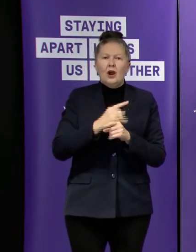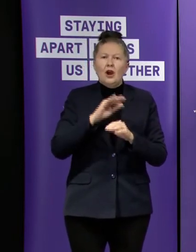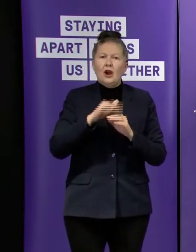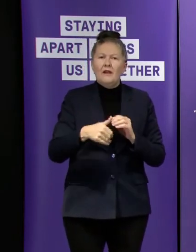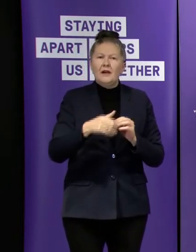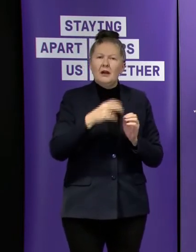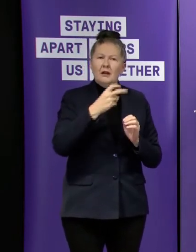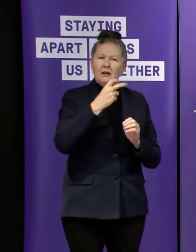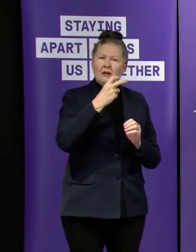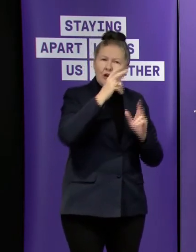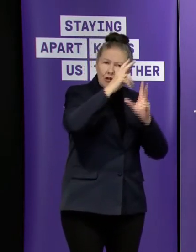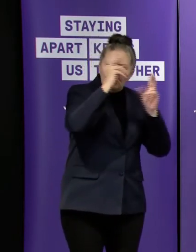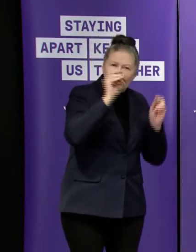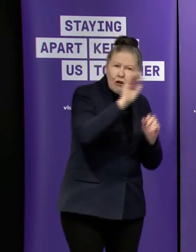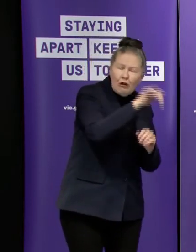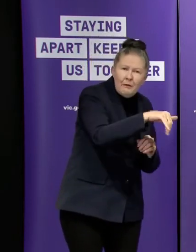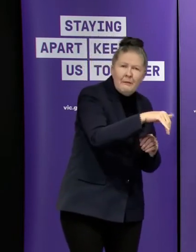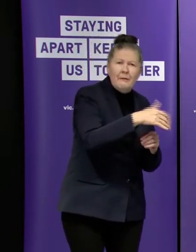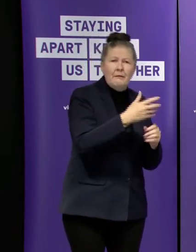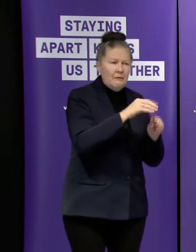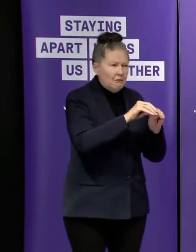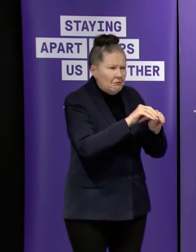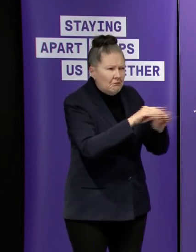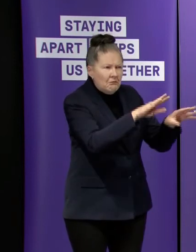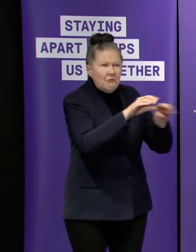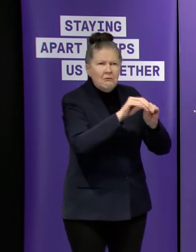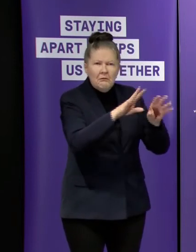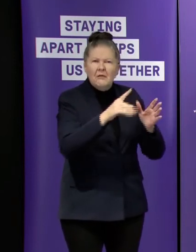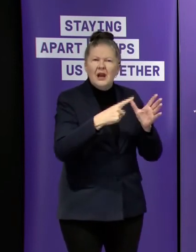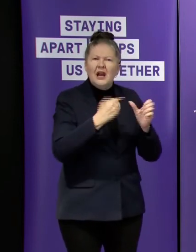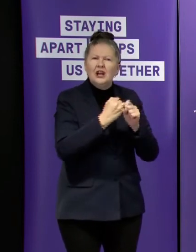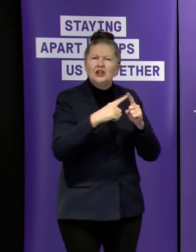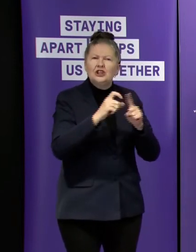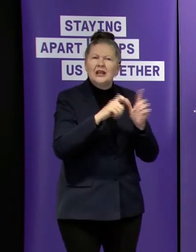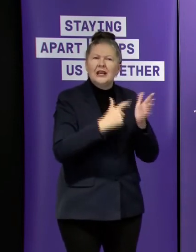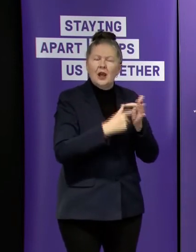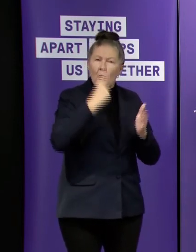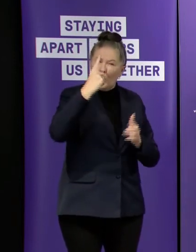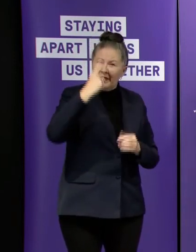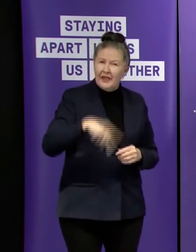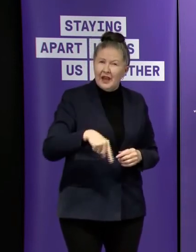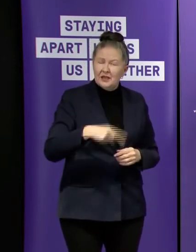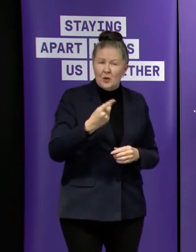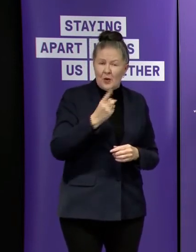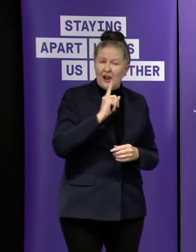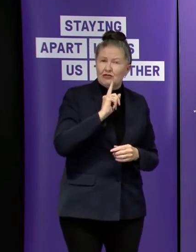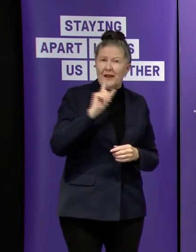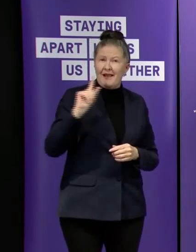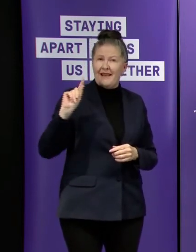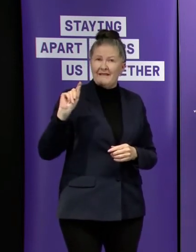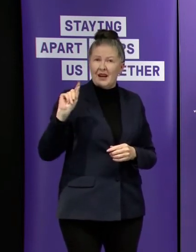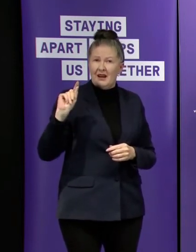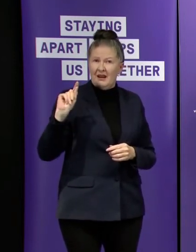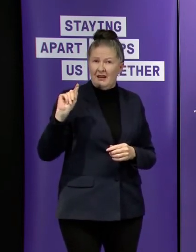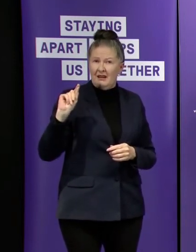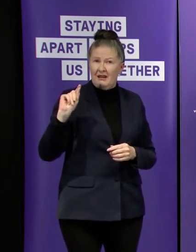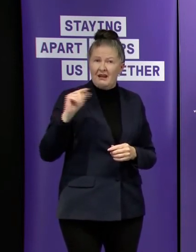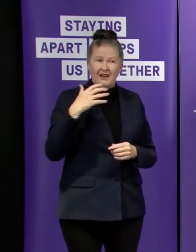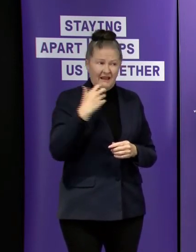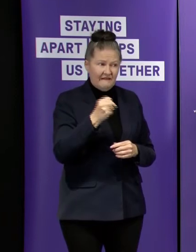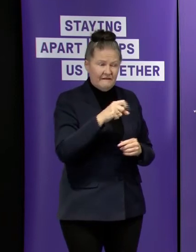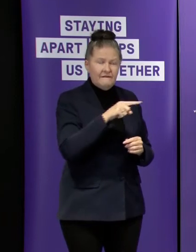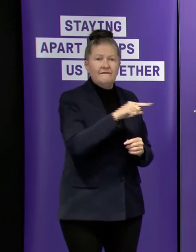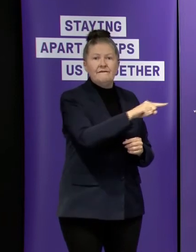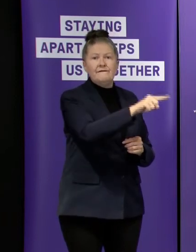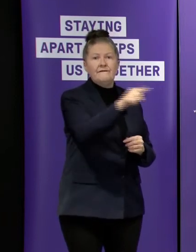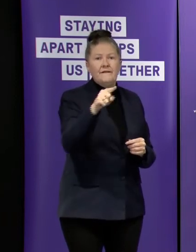outbreaks and cases as i said before uh 1811 current uh aged care active